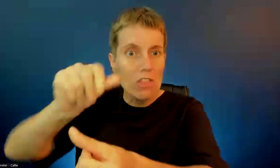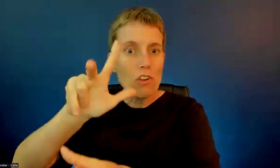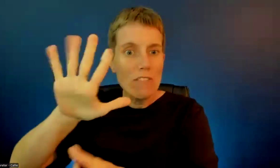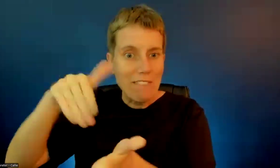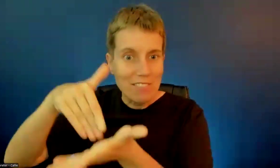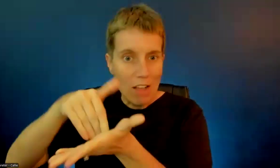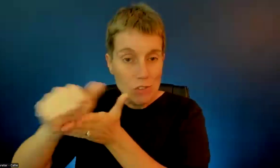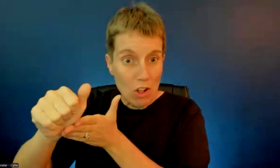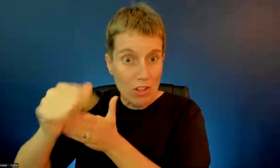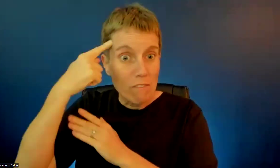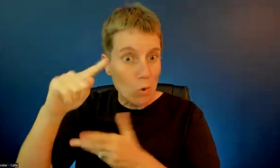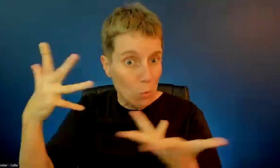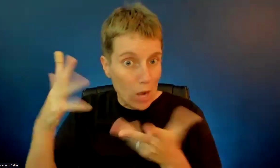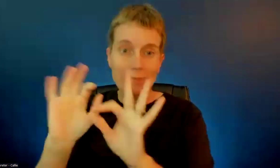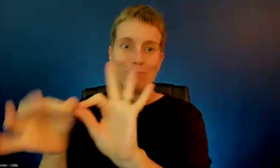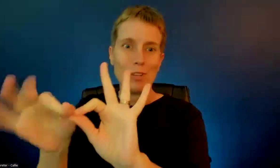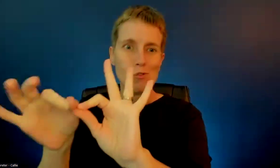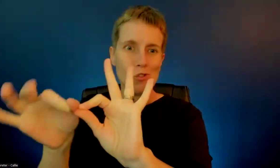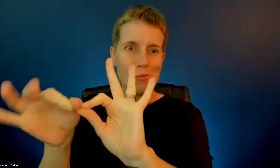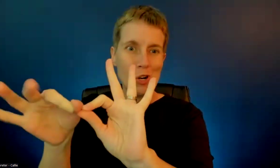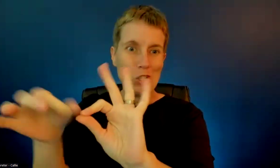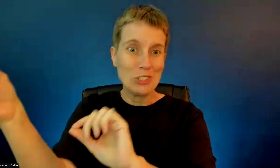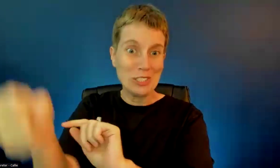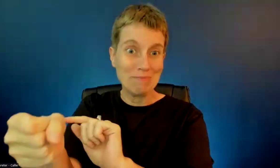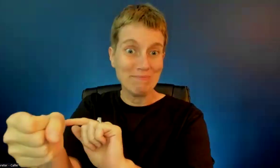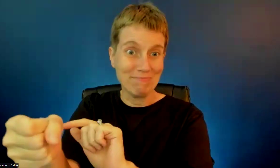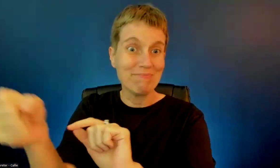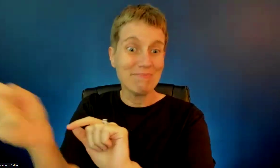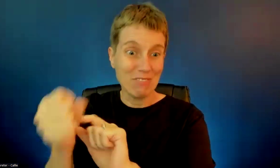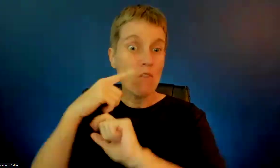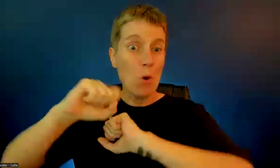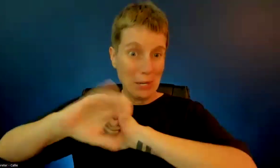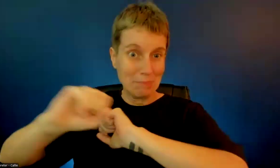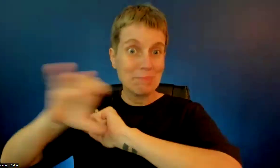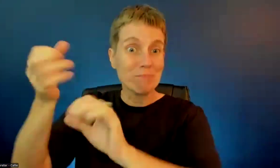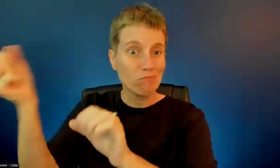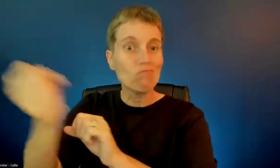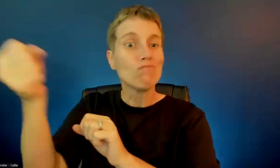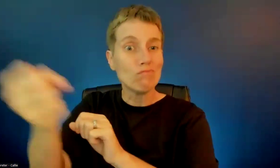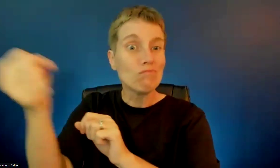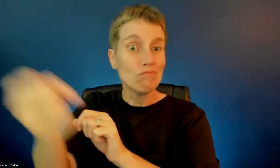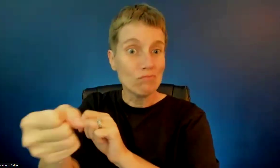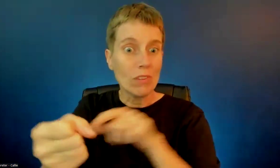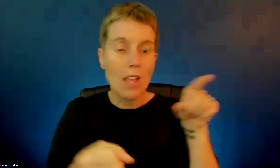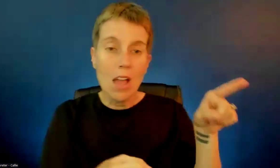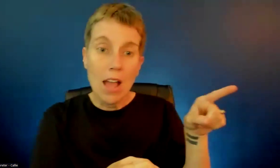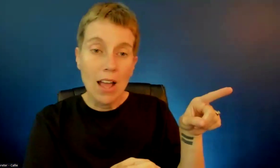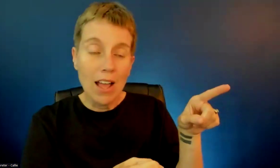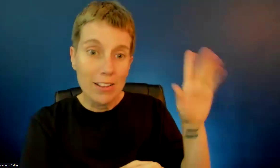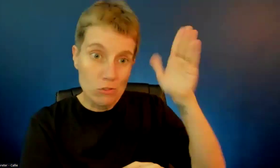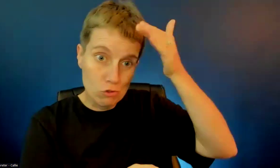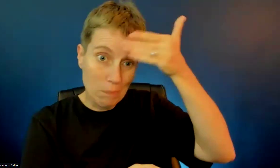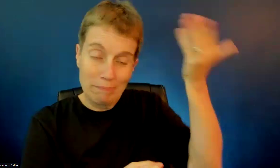election campaign, and her opponent has paid nothing. But she's paid almost $35,000 for